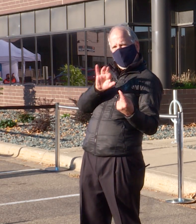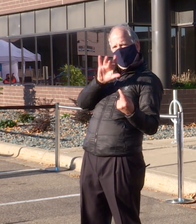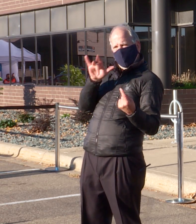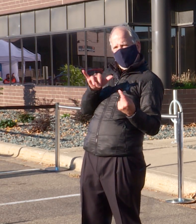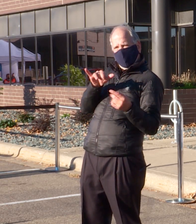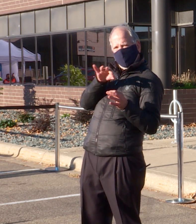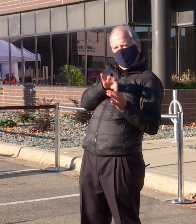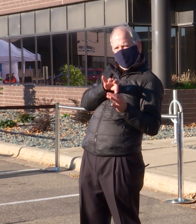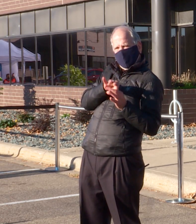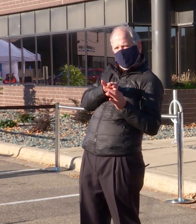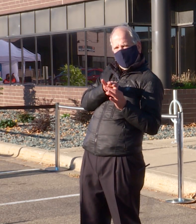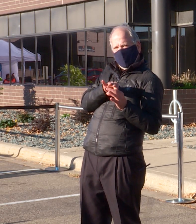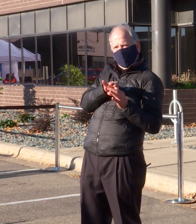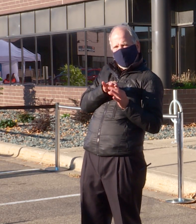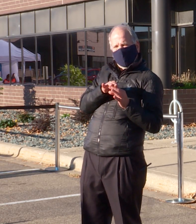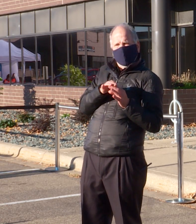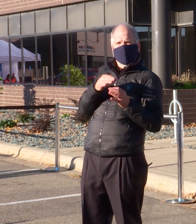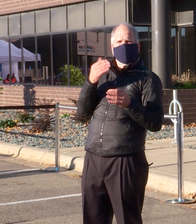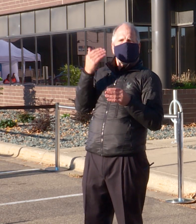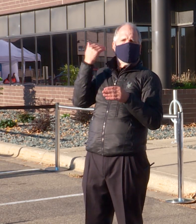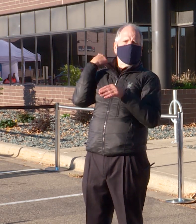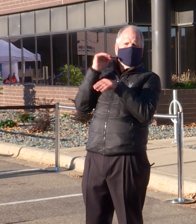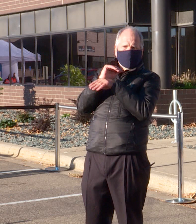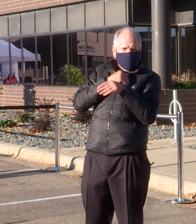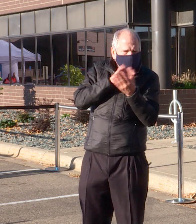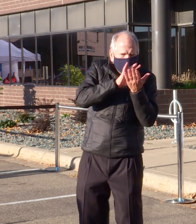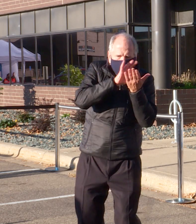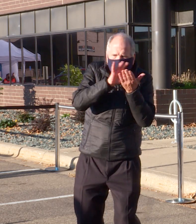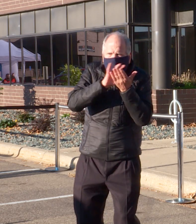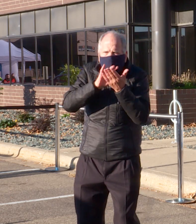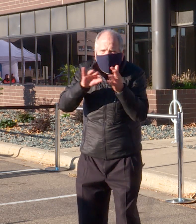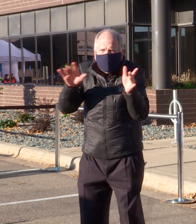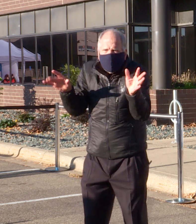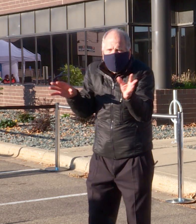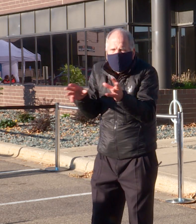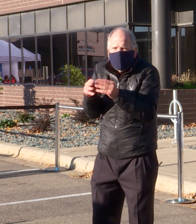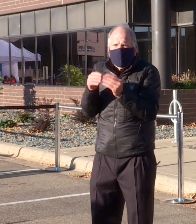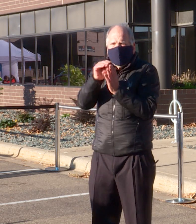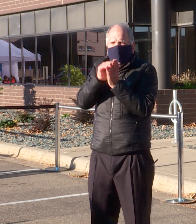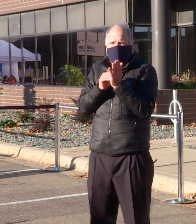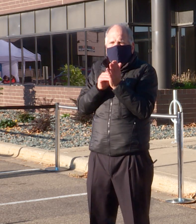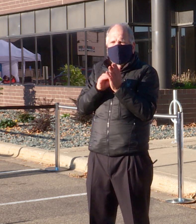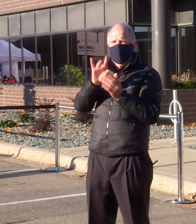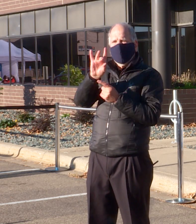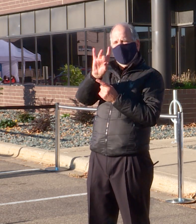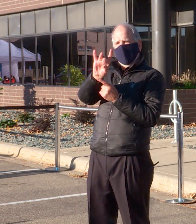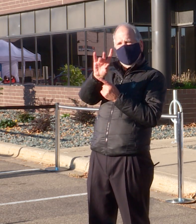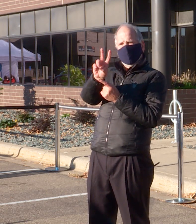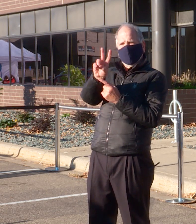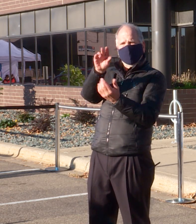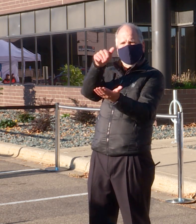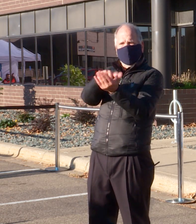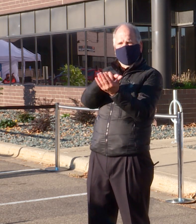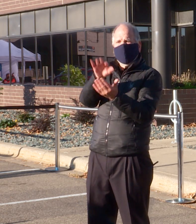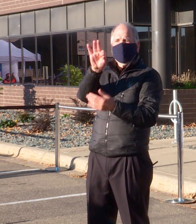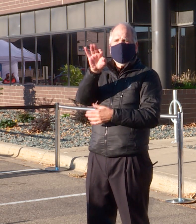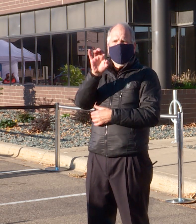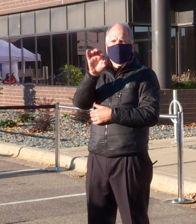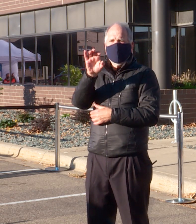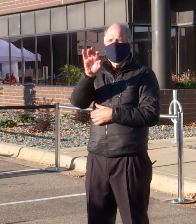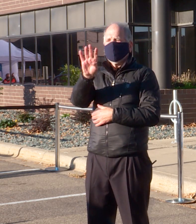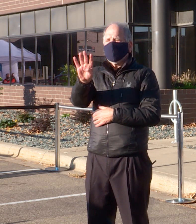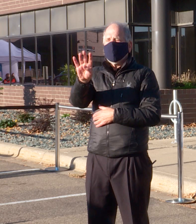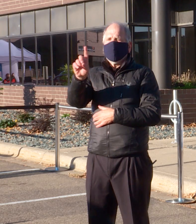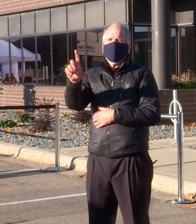evening, we reported that we had accepted or received 82,941 ballots